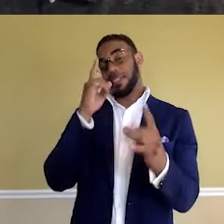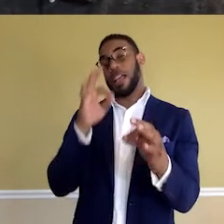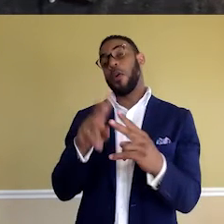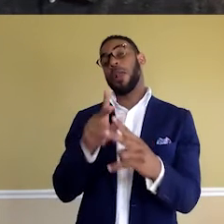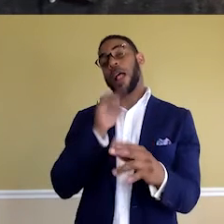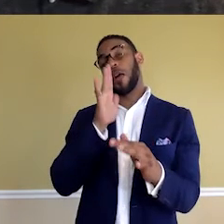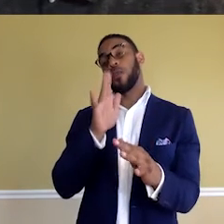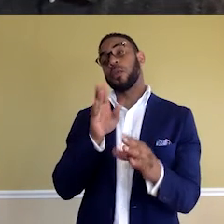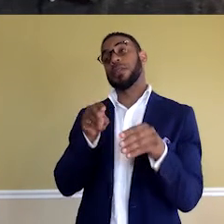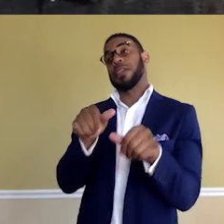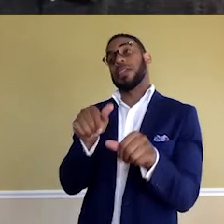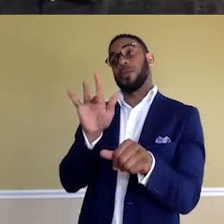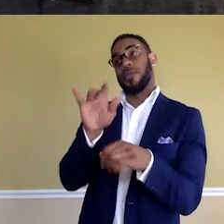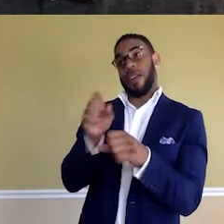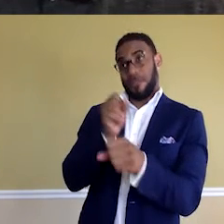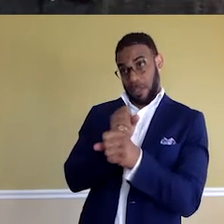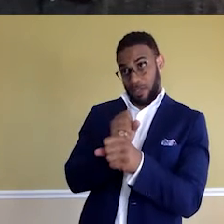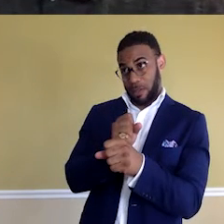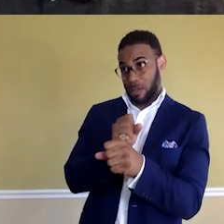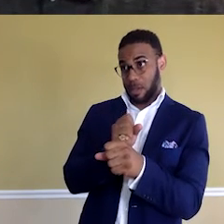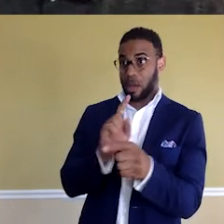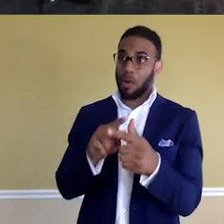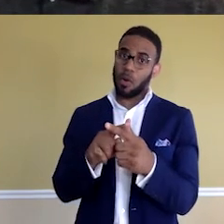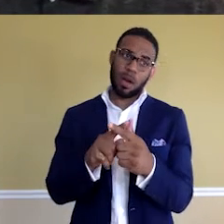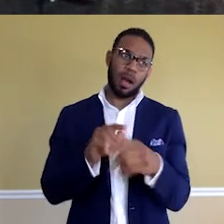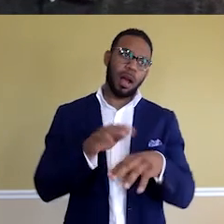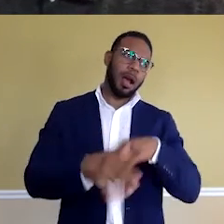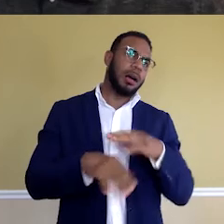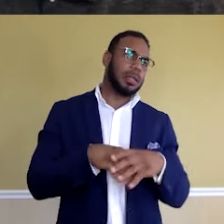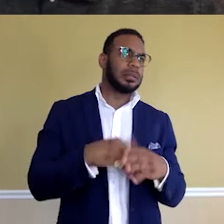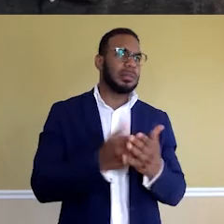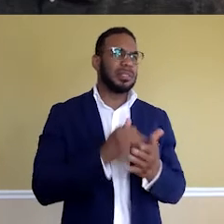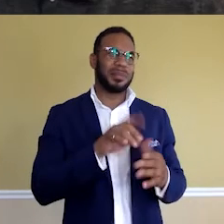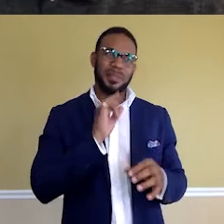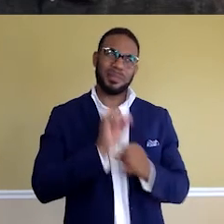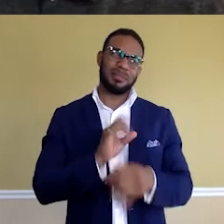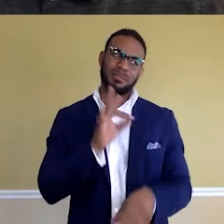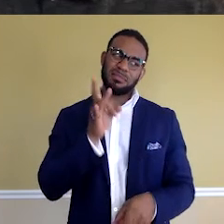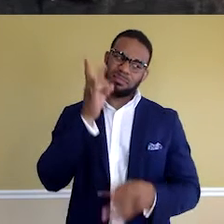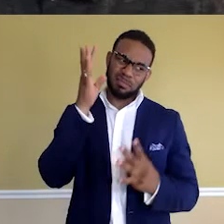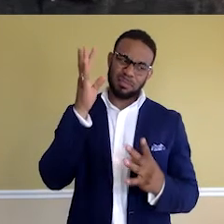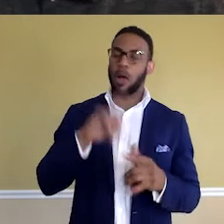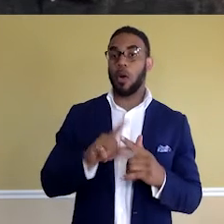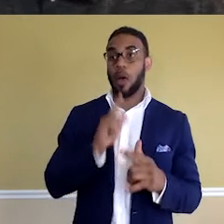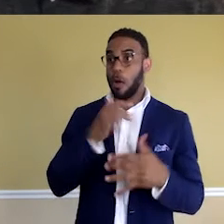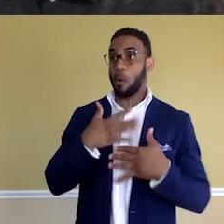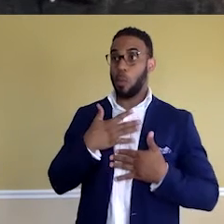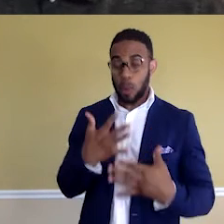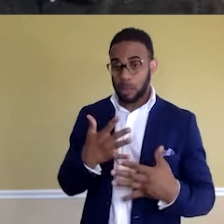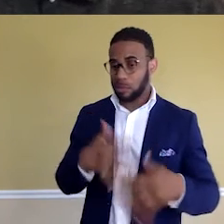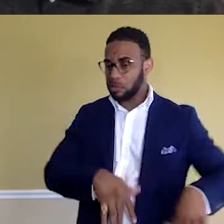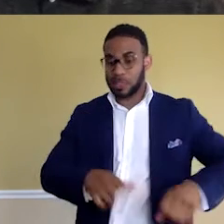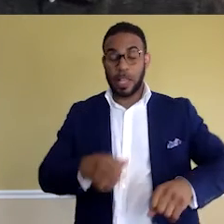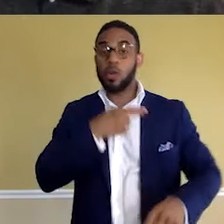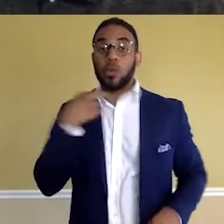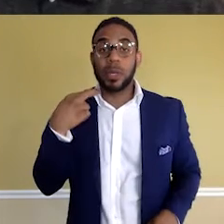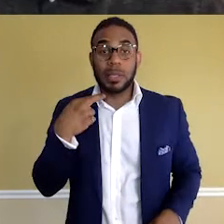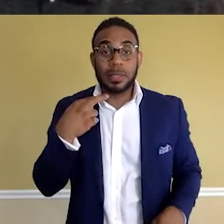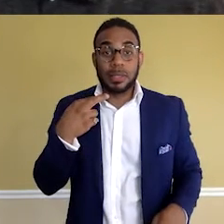going to spend 25 years earning a comfortable salary but being really miserable, or if I was willing to take a risk and change